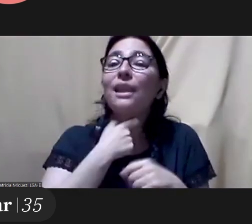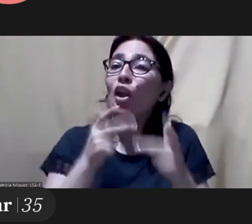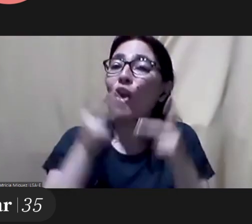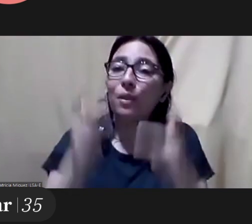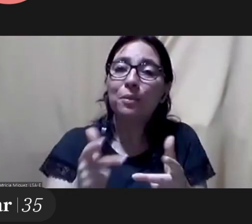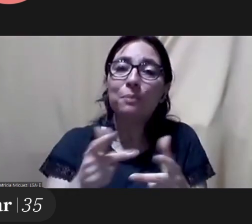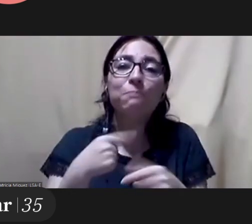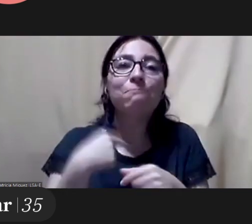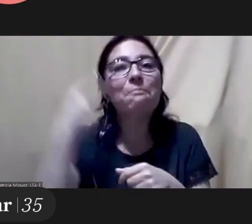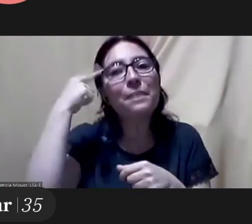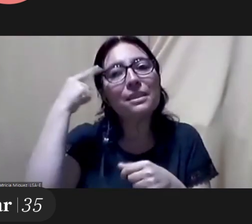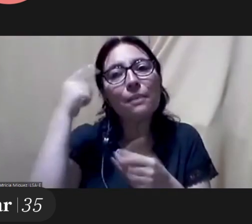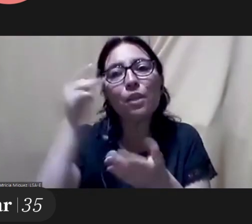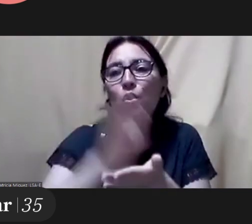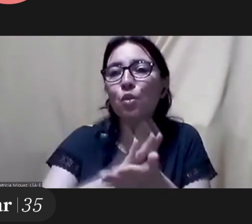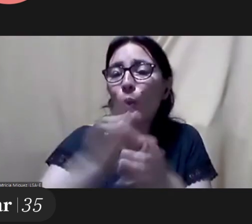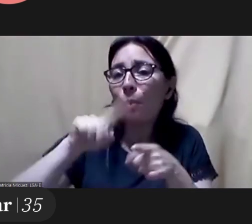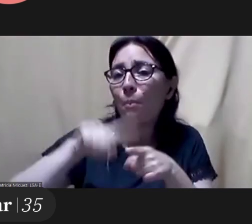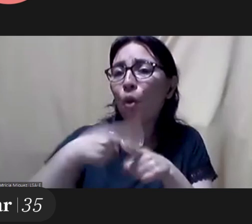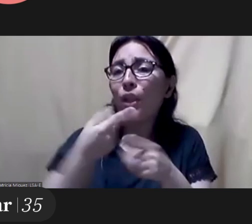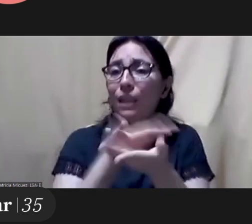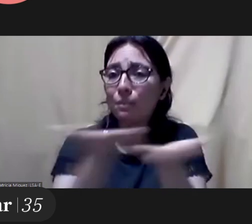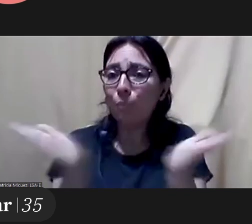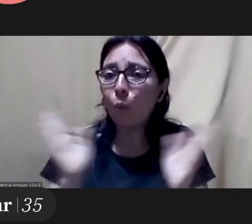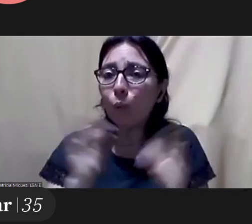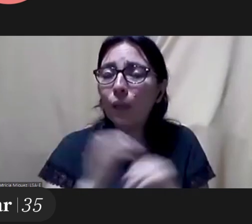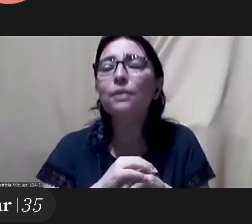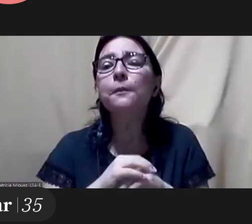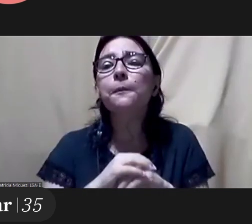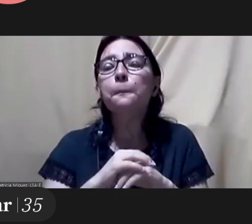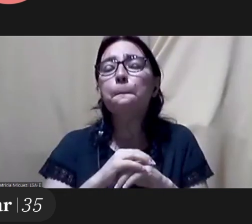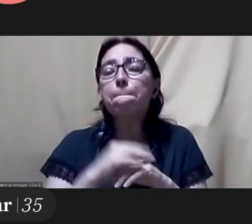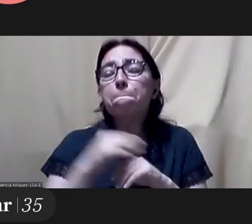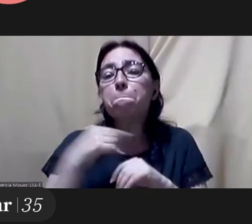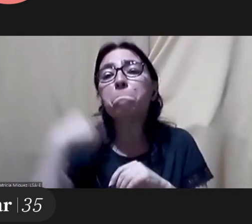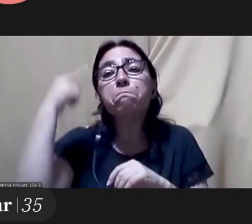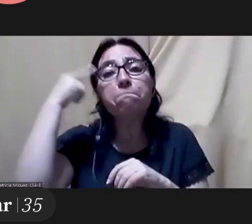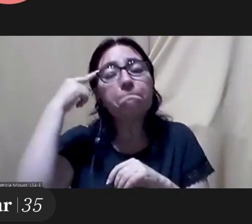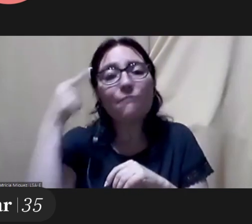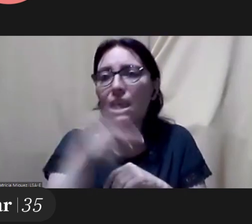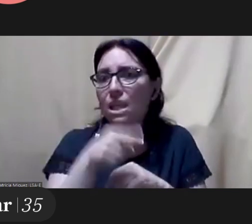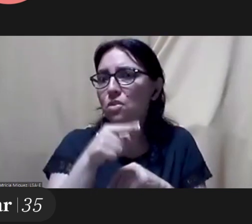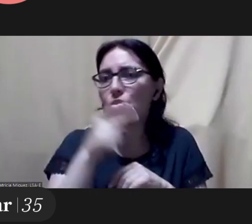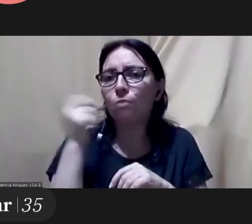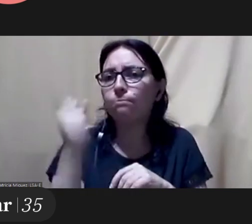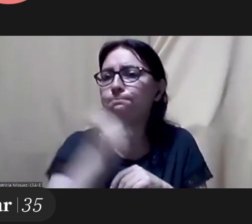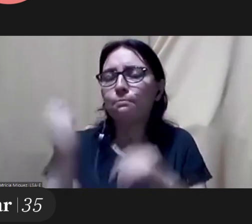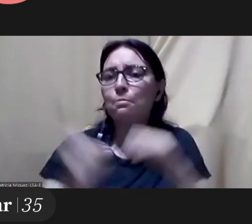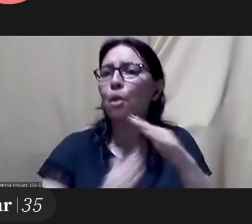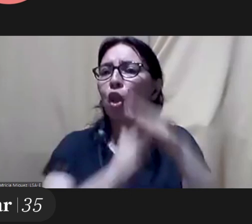my thoughts in terms of public policies.